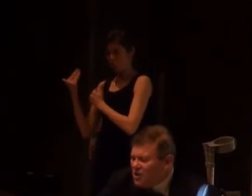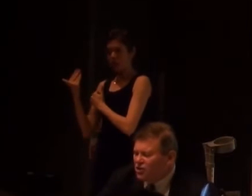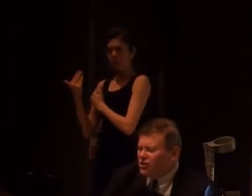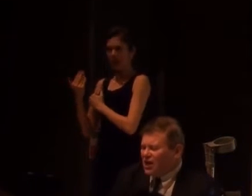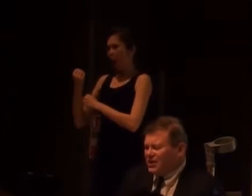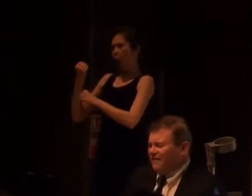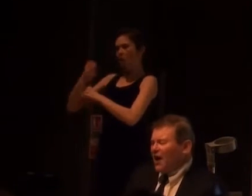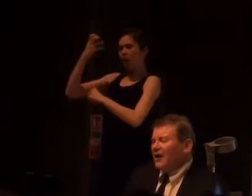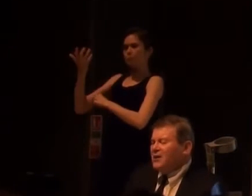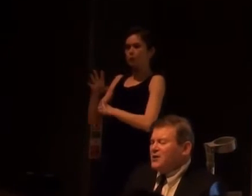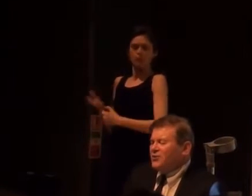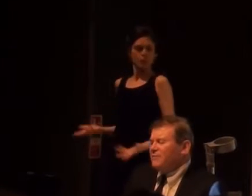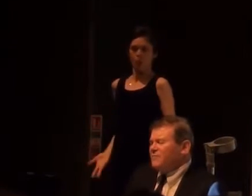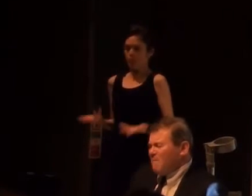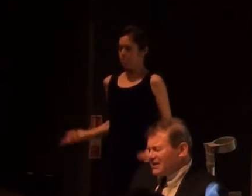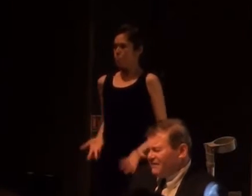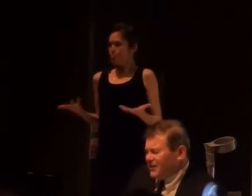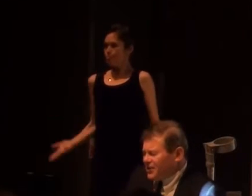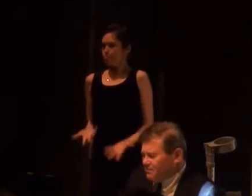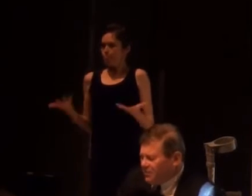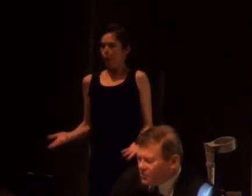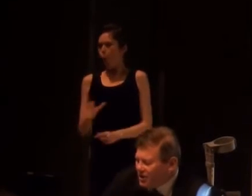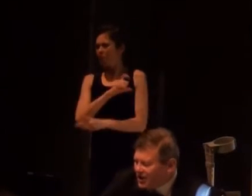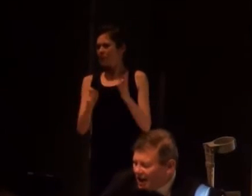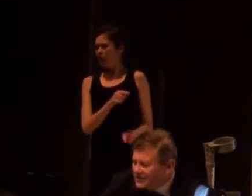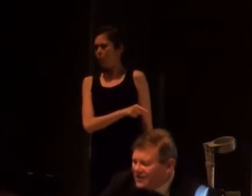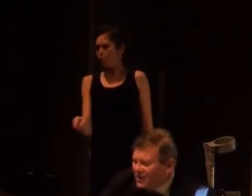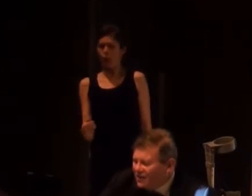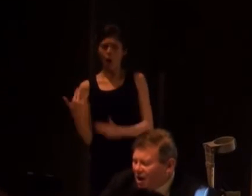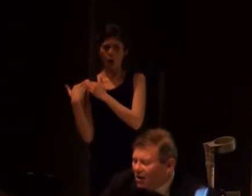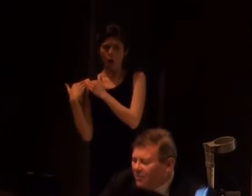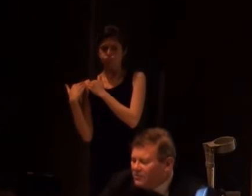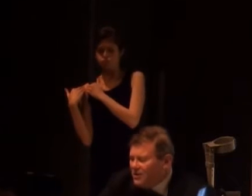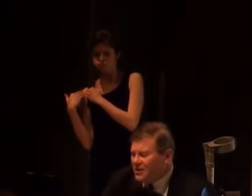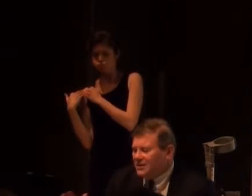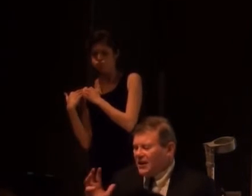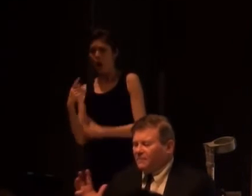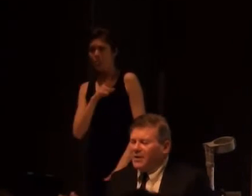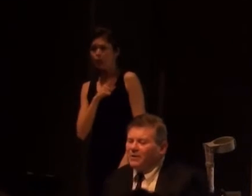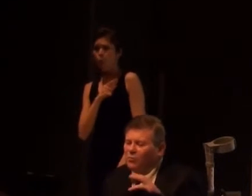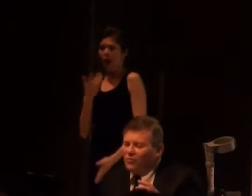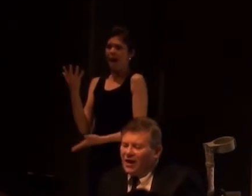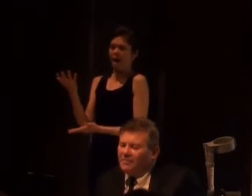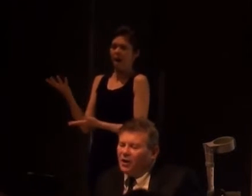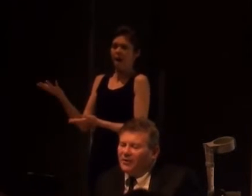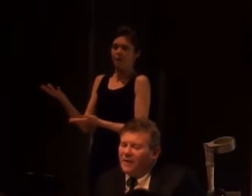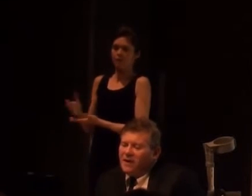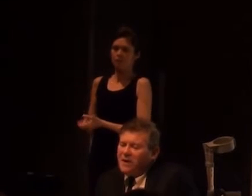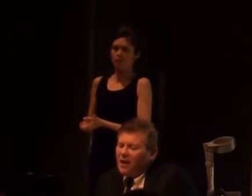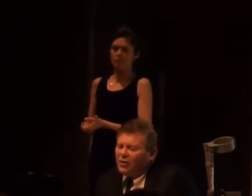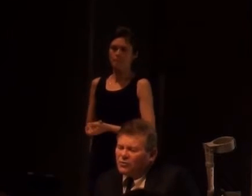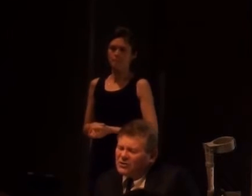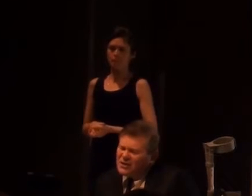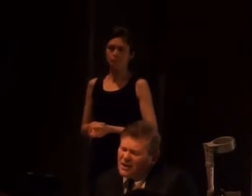government, to justify the massively disproportionate cuts that there are across disabled people, and more of that in the moment.